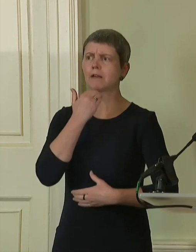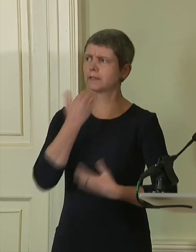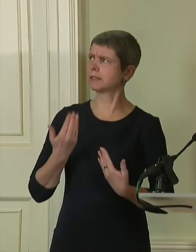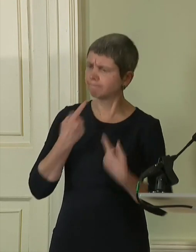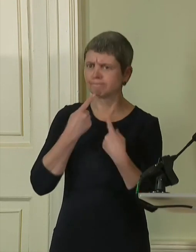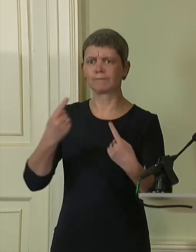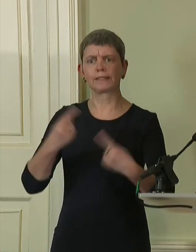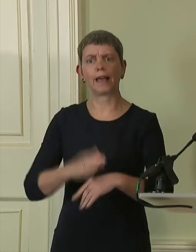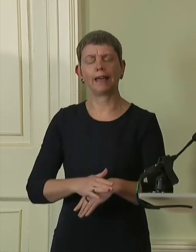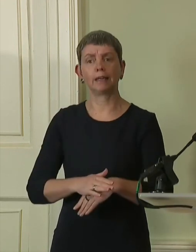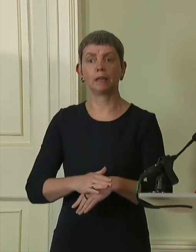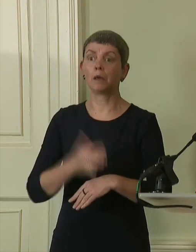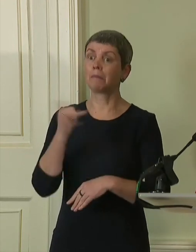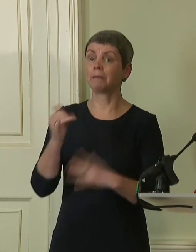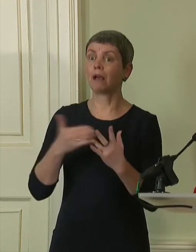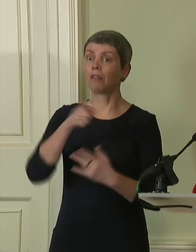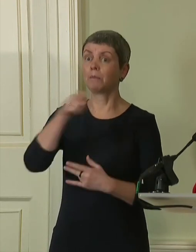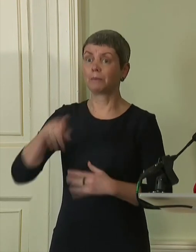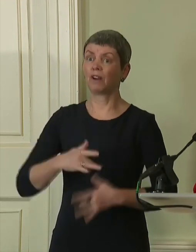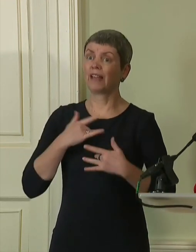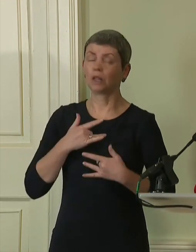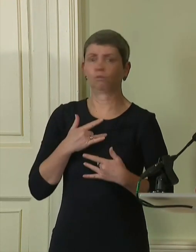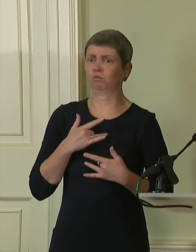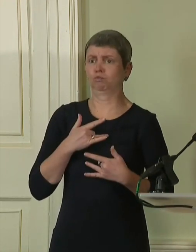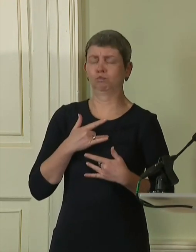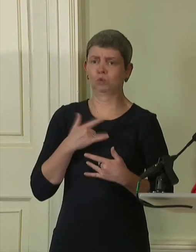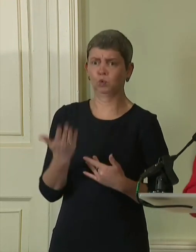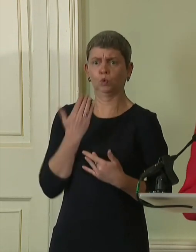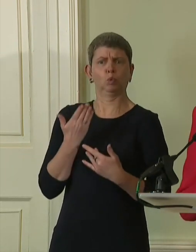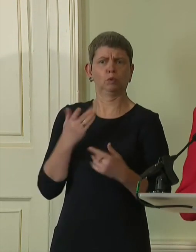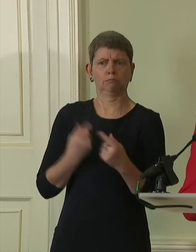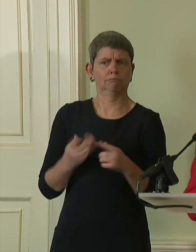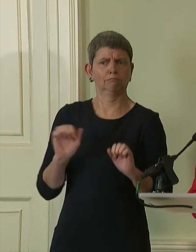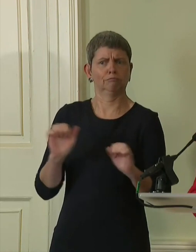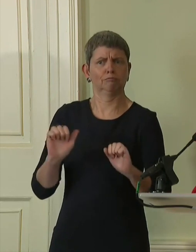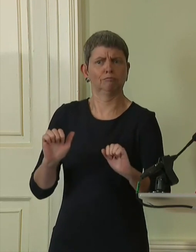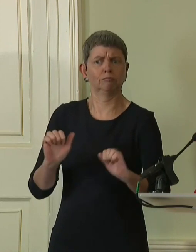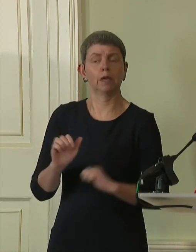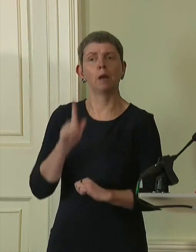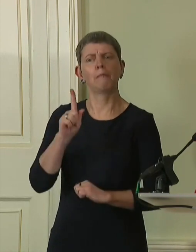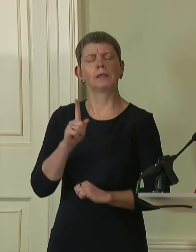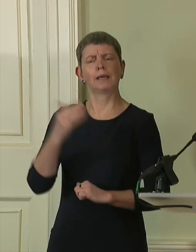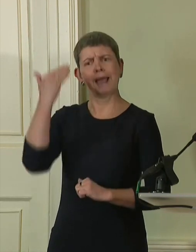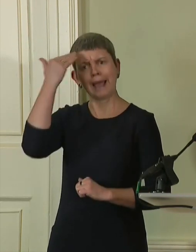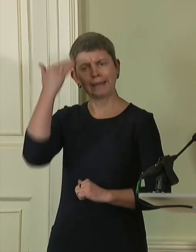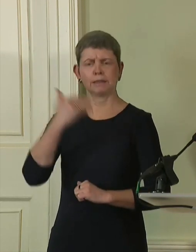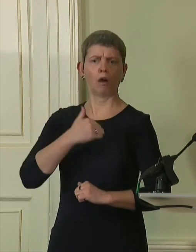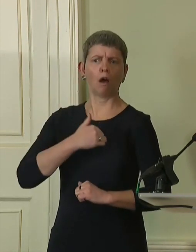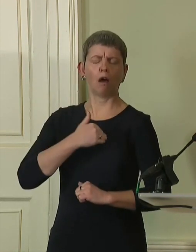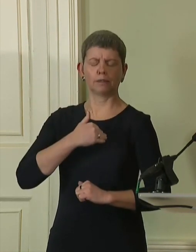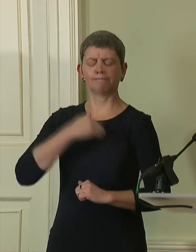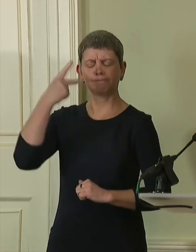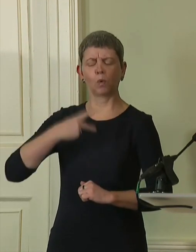party it might feel too soon. In my head and in my heart I know that time